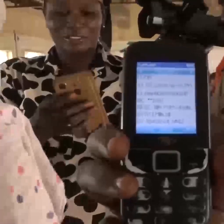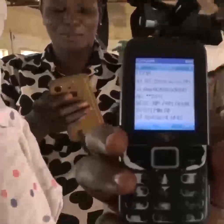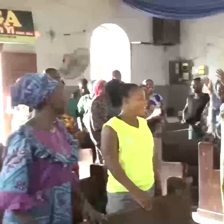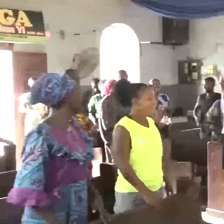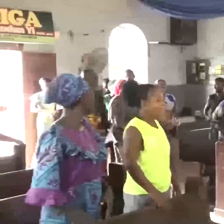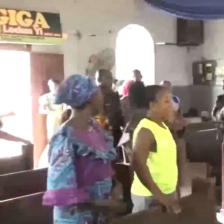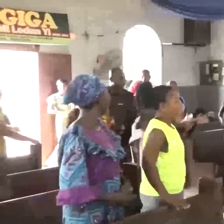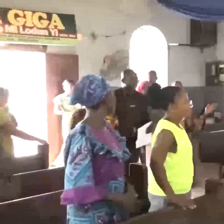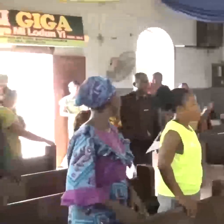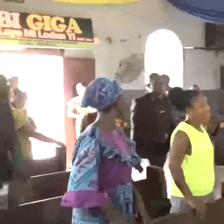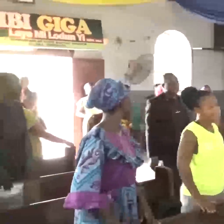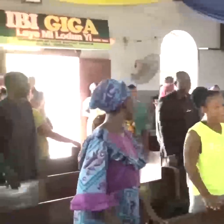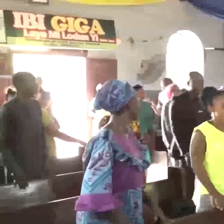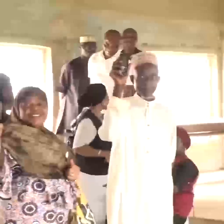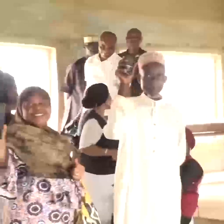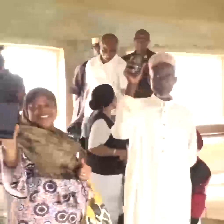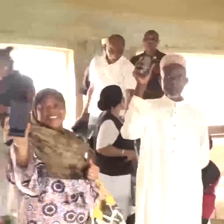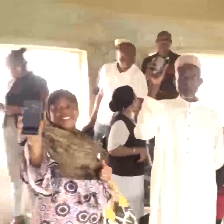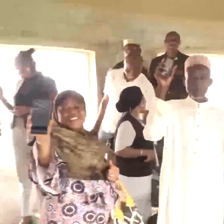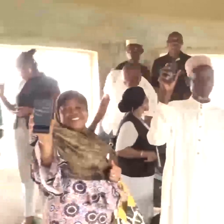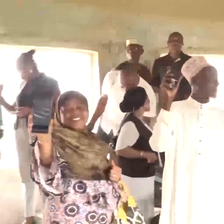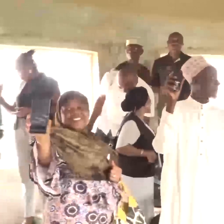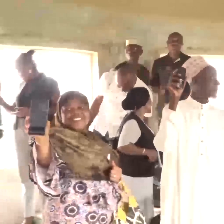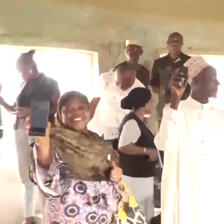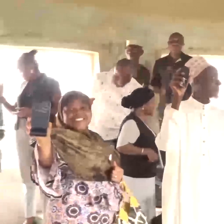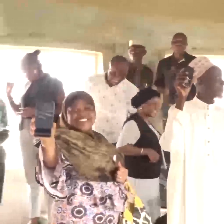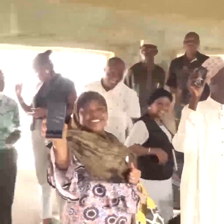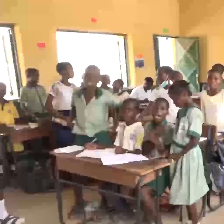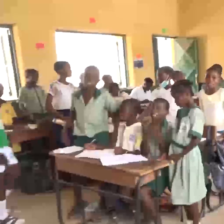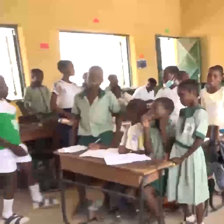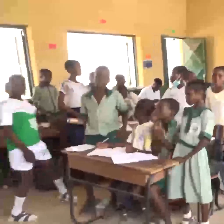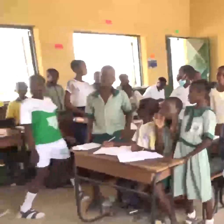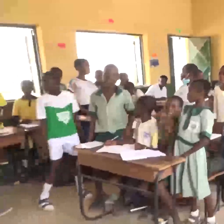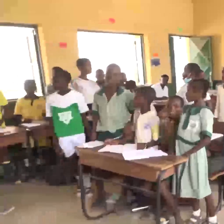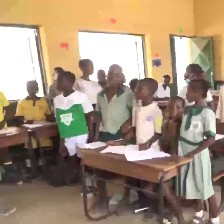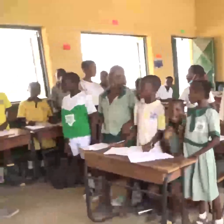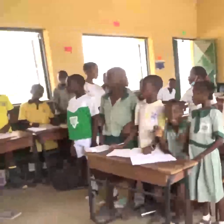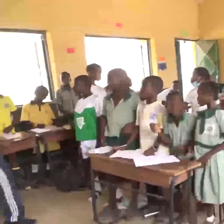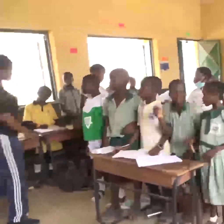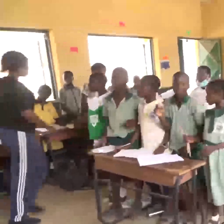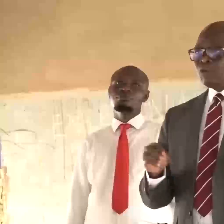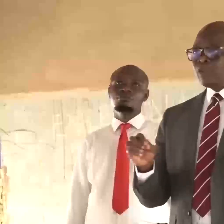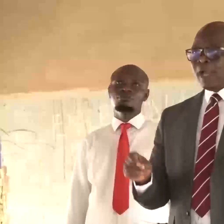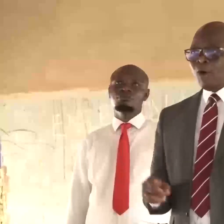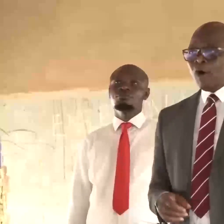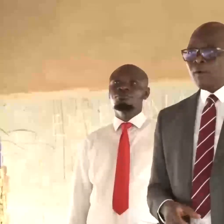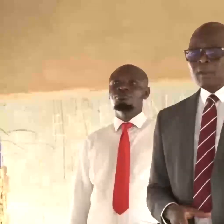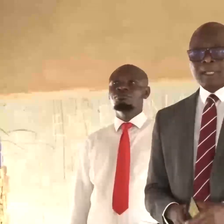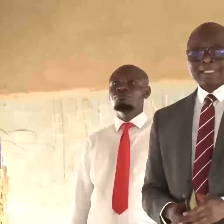in over 2,000 public schools of the State. Akim Jimo reports that the gesture is in fulfillment of the